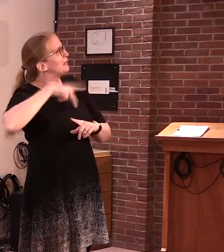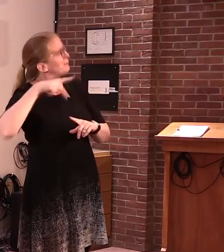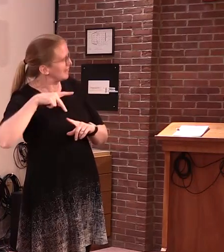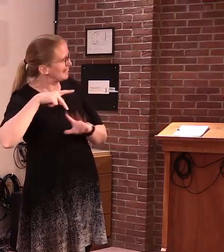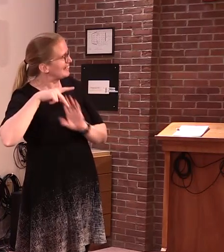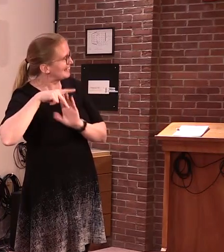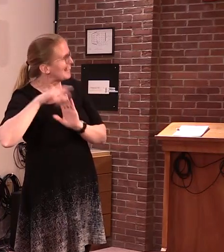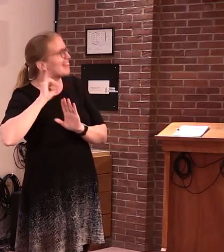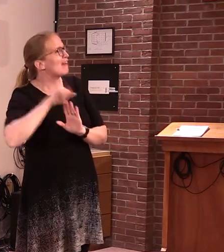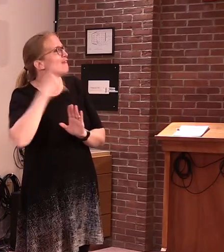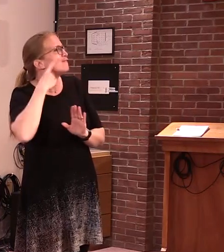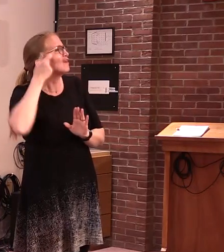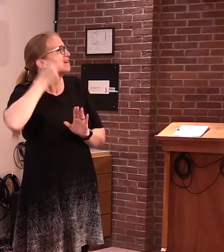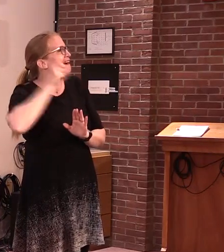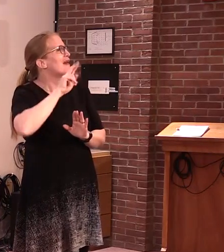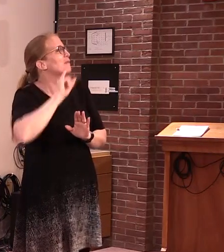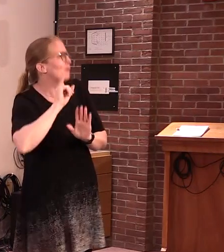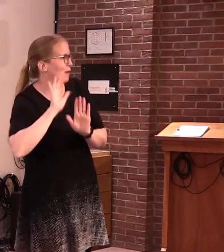program.